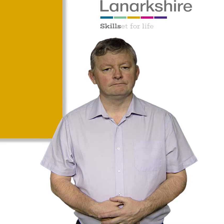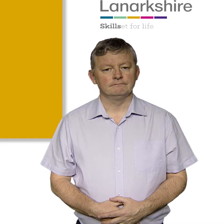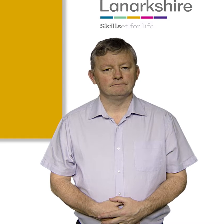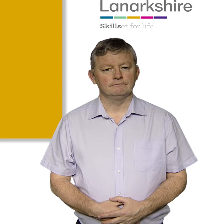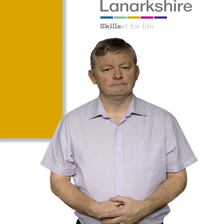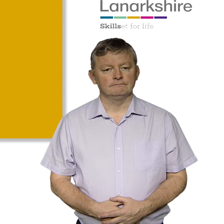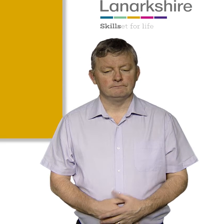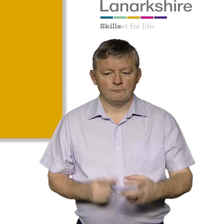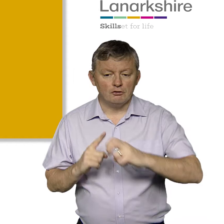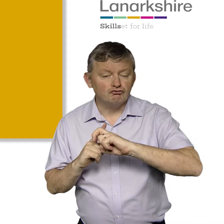Transport